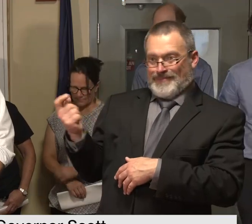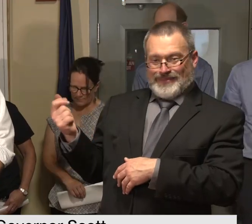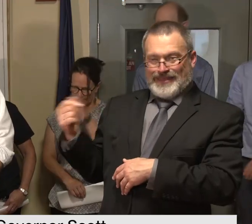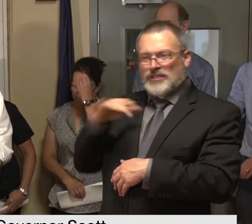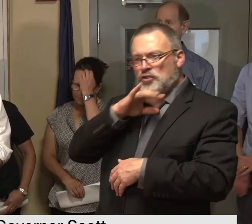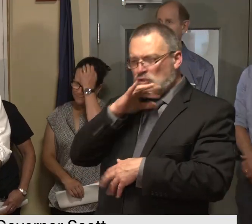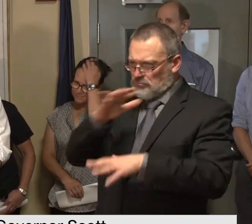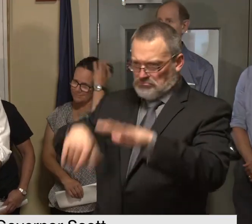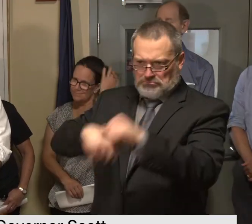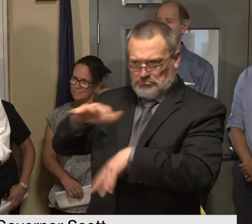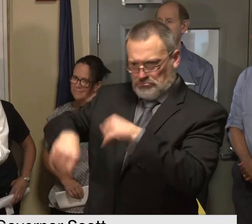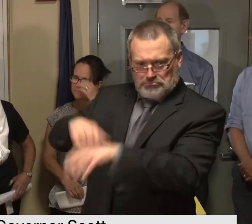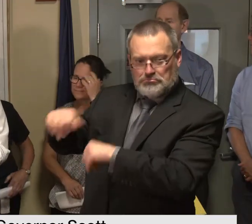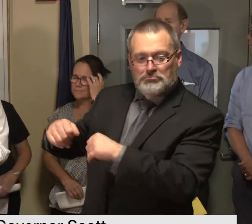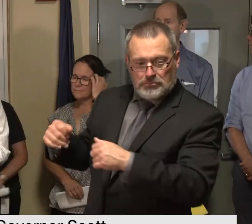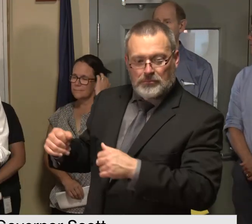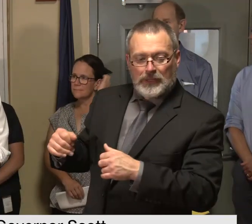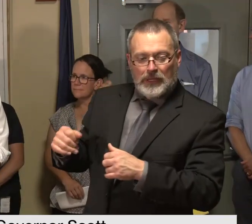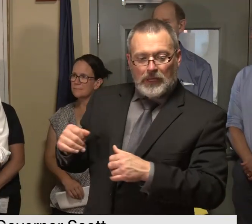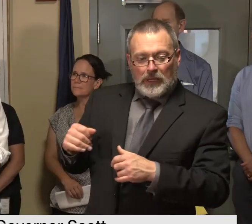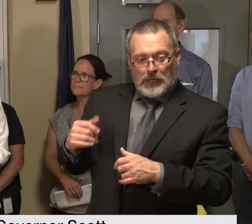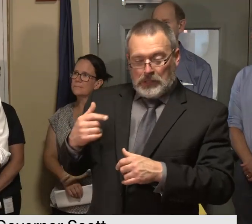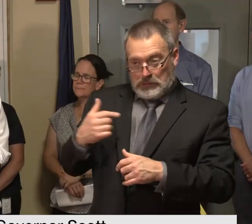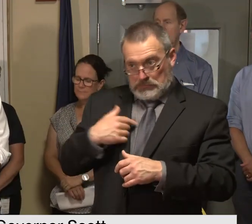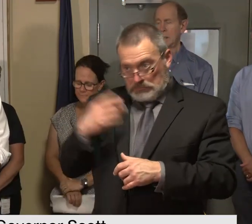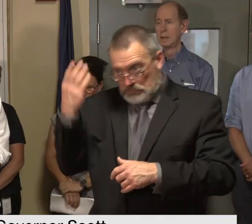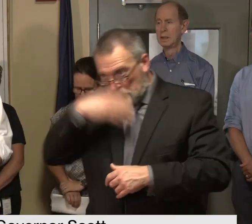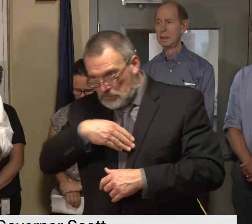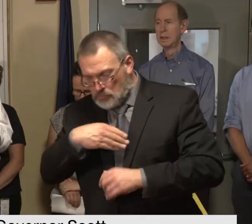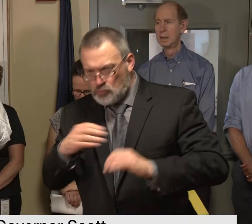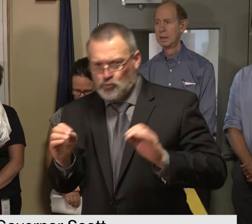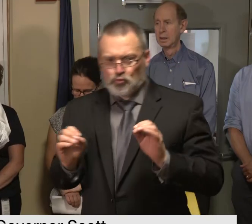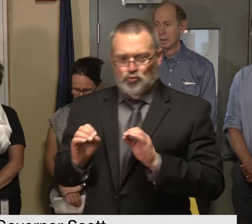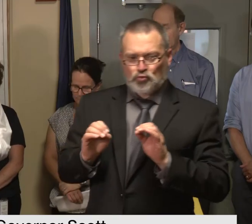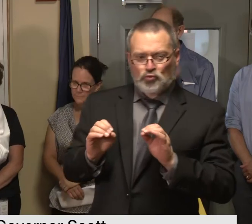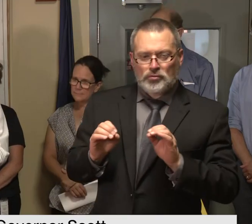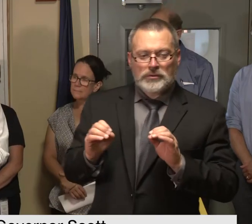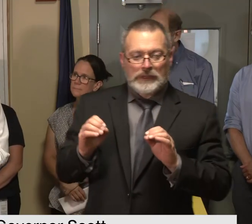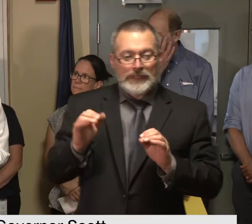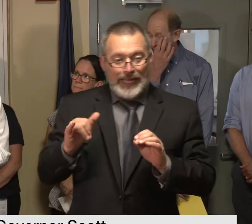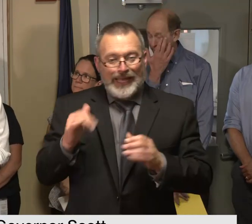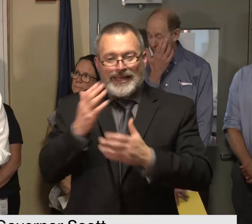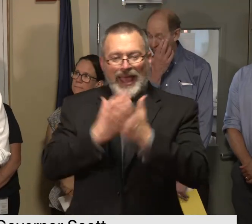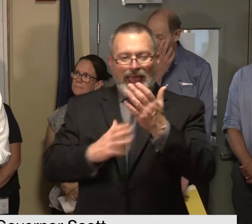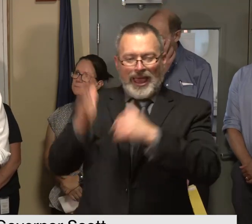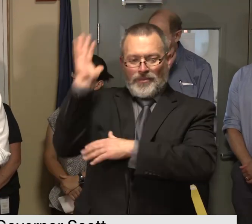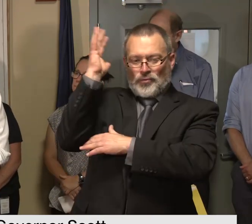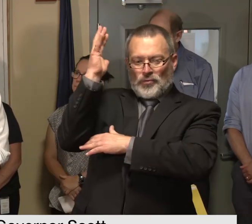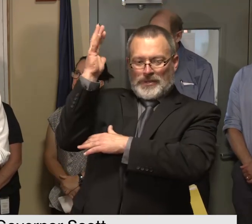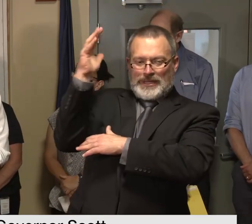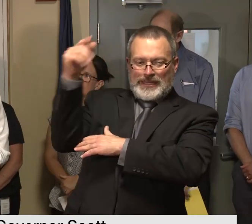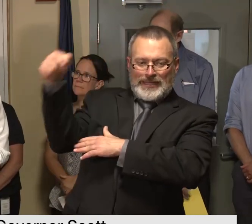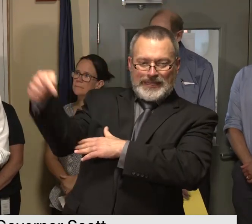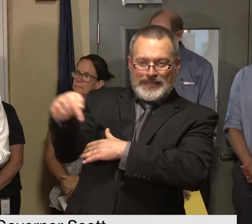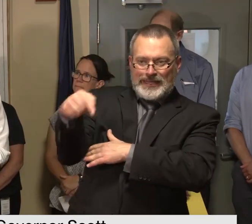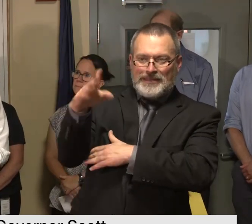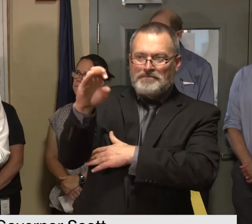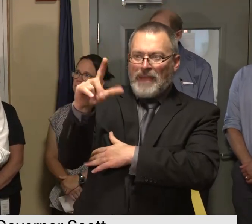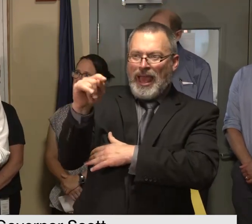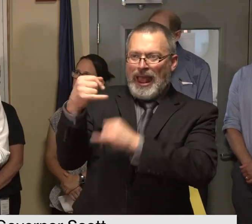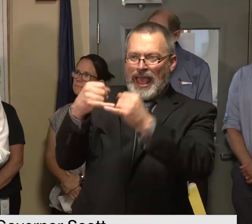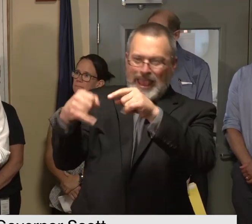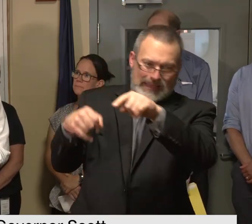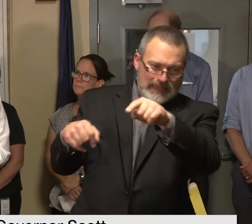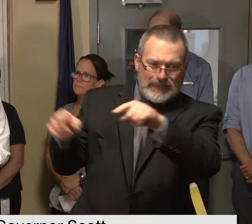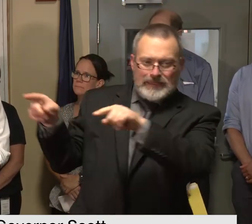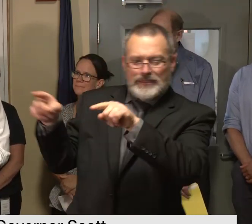had forgotten was there or didn't know was there there was a tree this was right down here on the belt line we pulled the tree out and under the tree